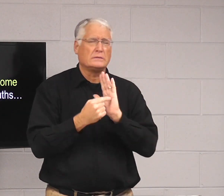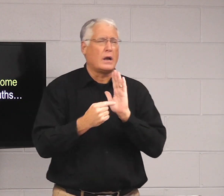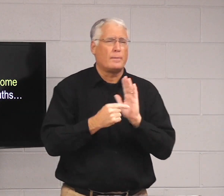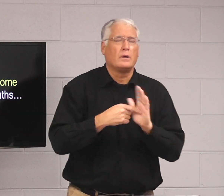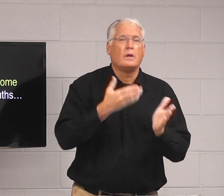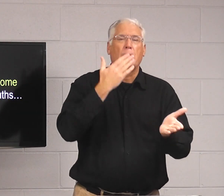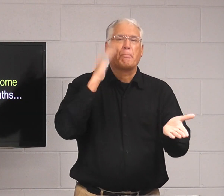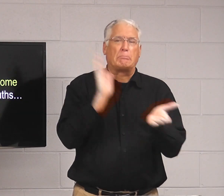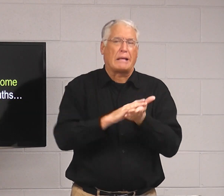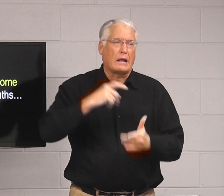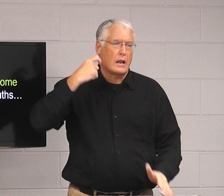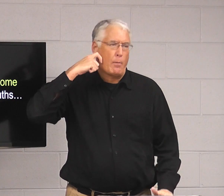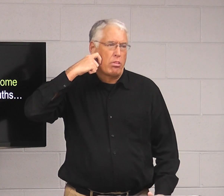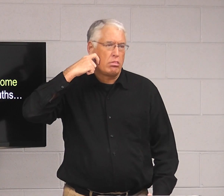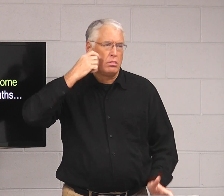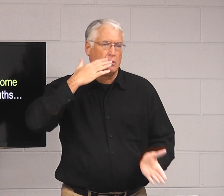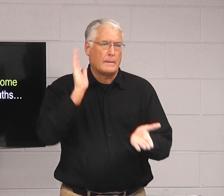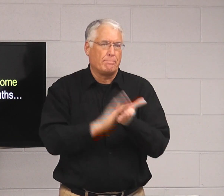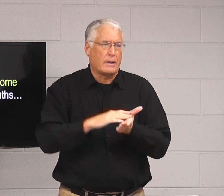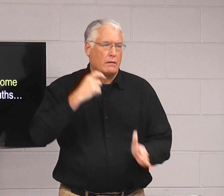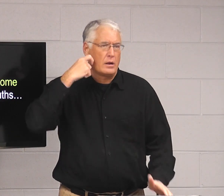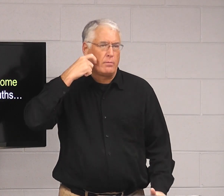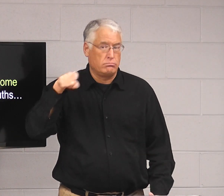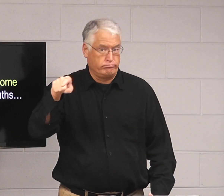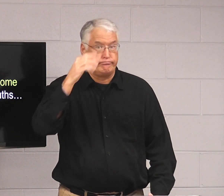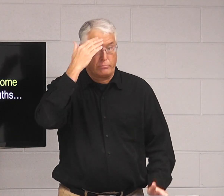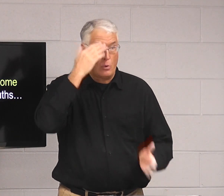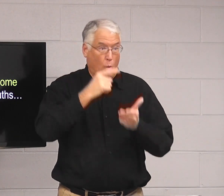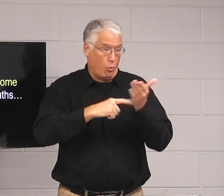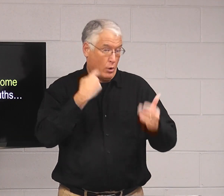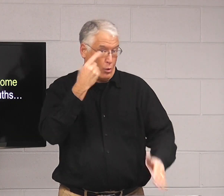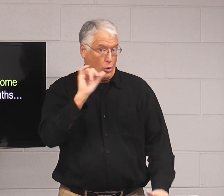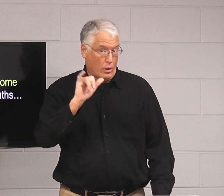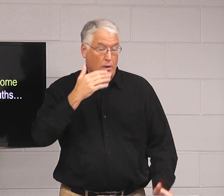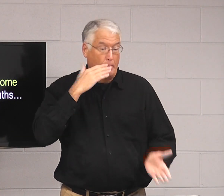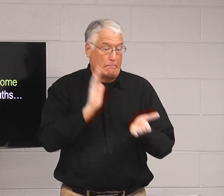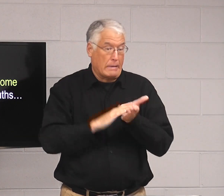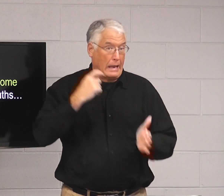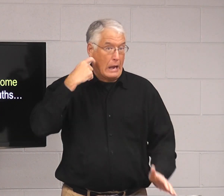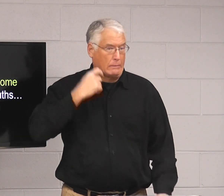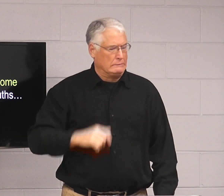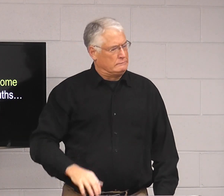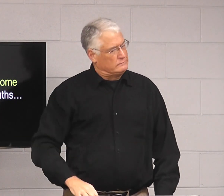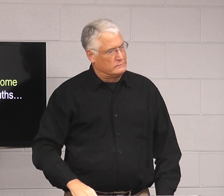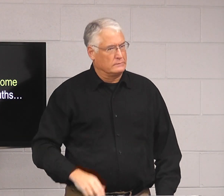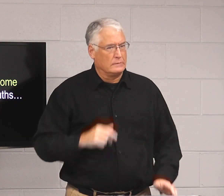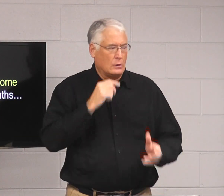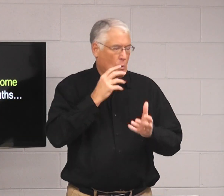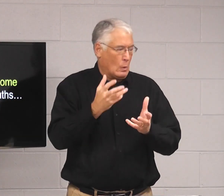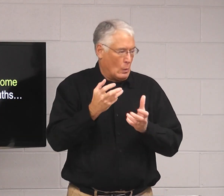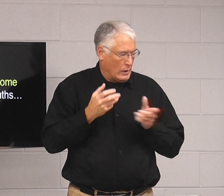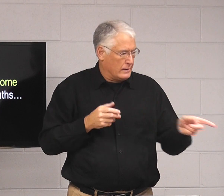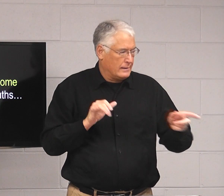example, bad apple. Talk about, let me think about a bad apple. know what a bad apple looks like? You think, uh,